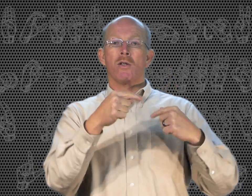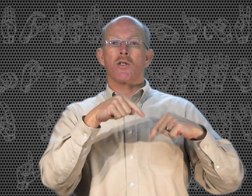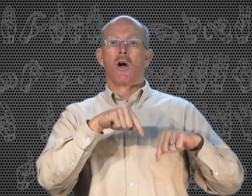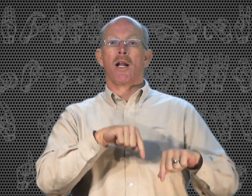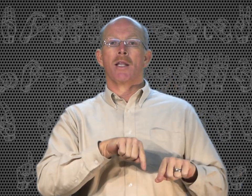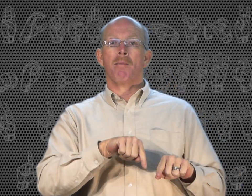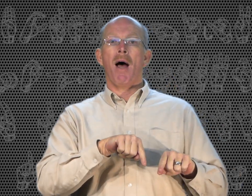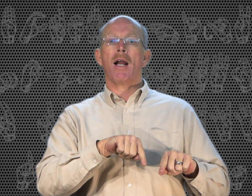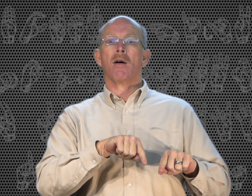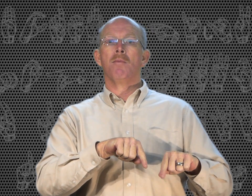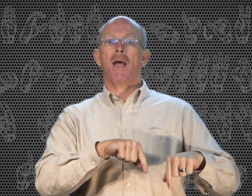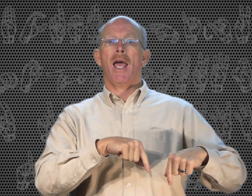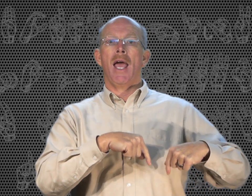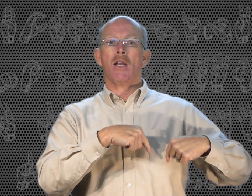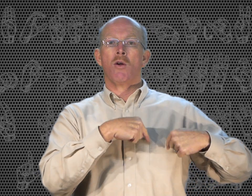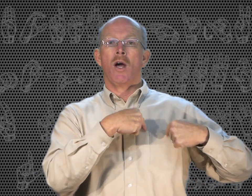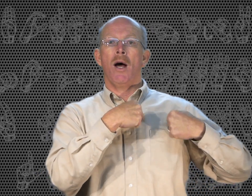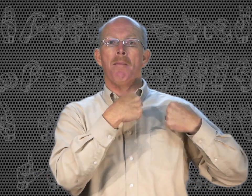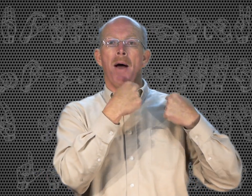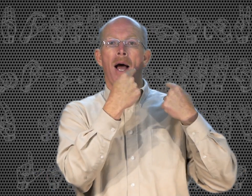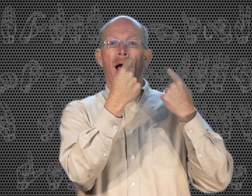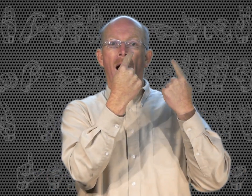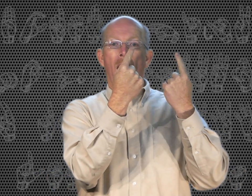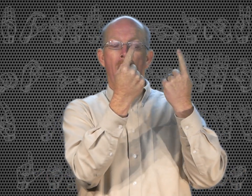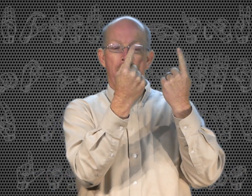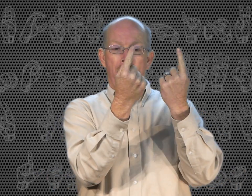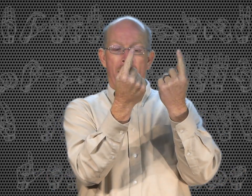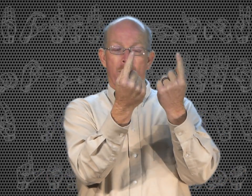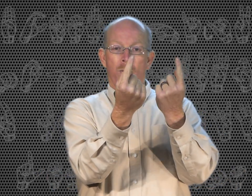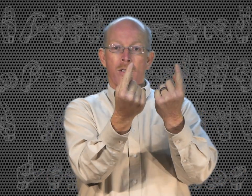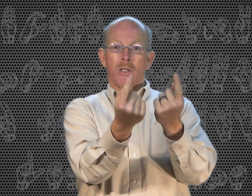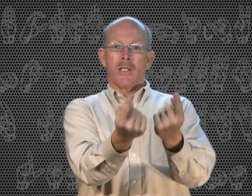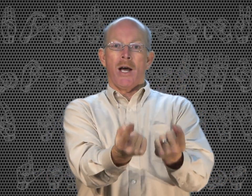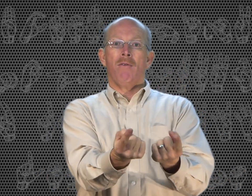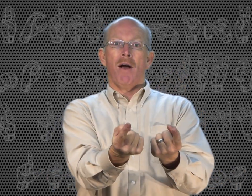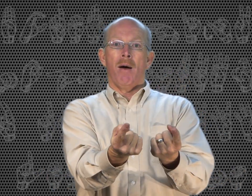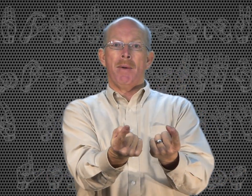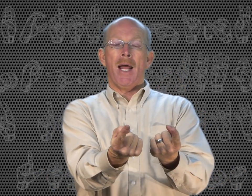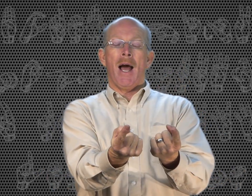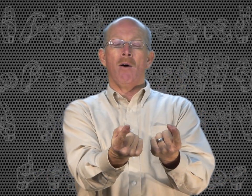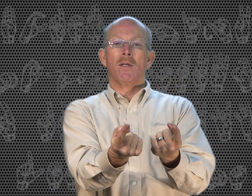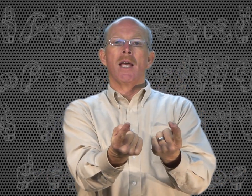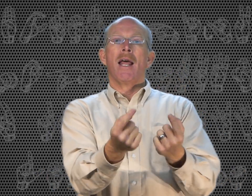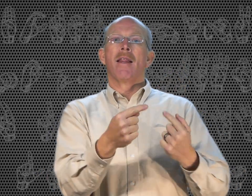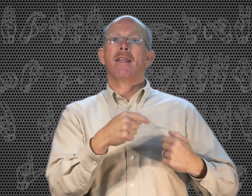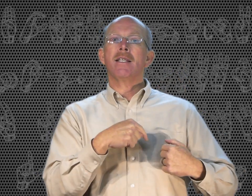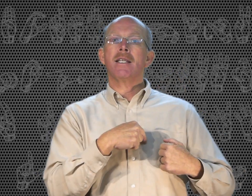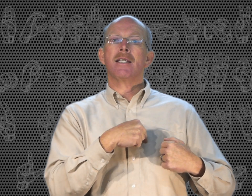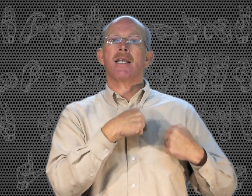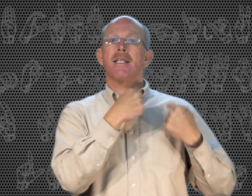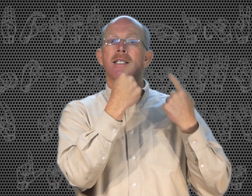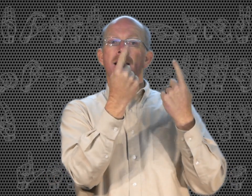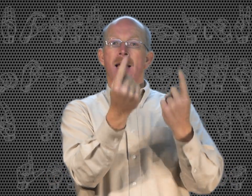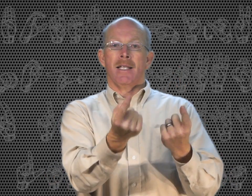you start at the bottom, and you come back towards yourself, up and out, this is since.